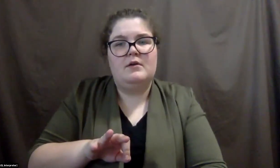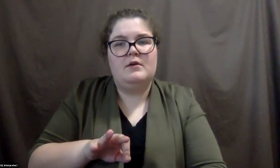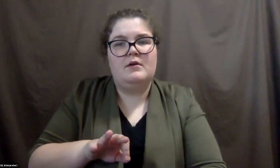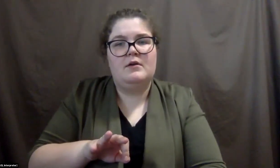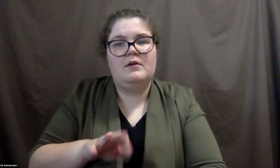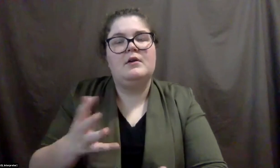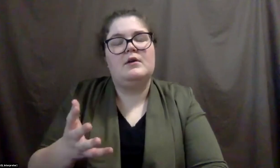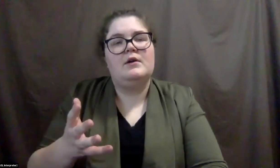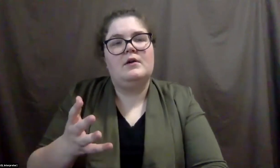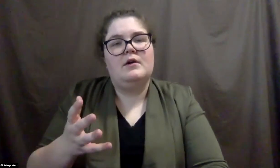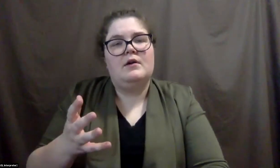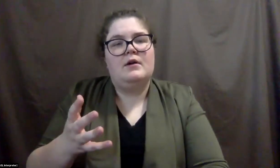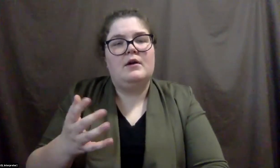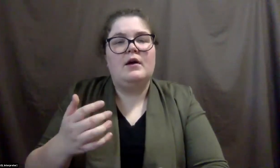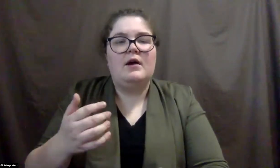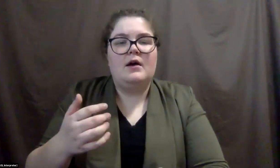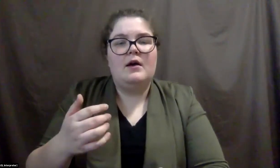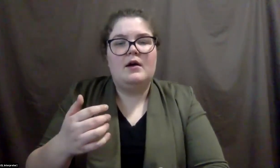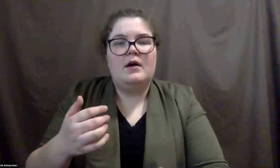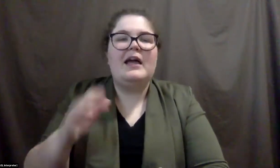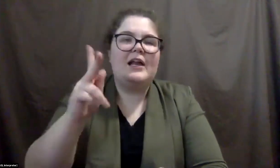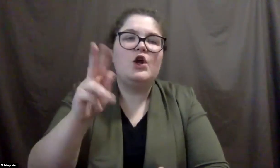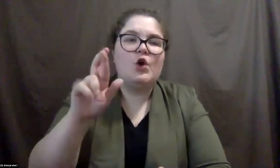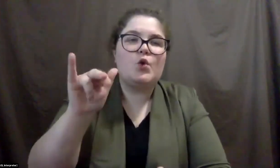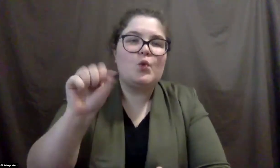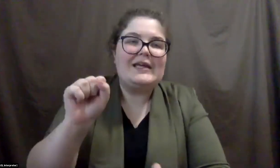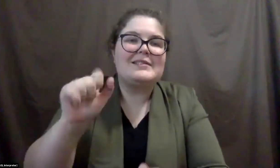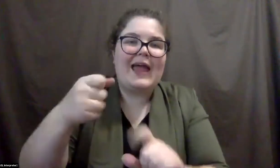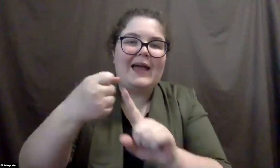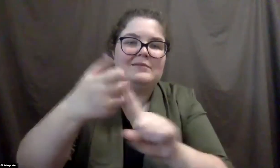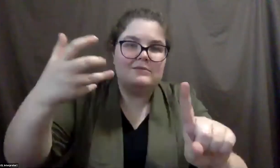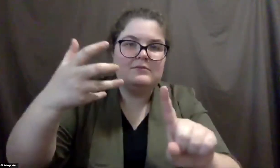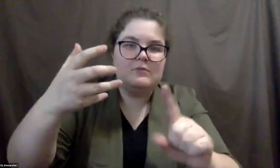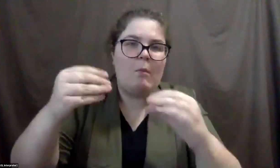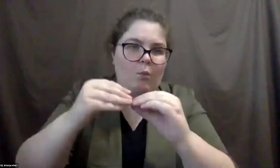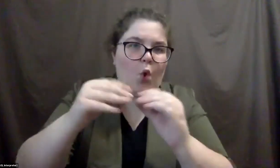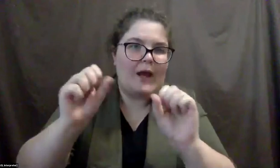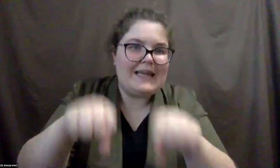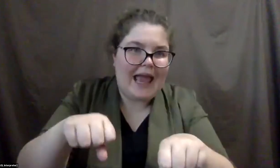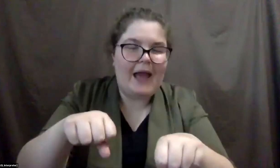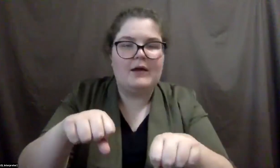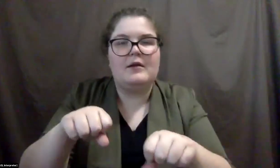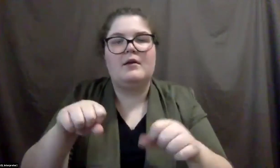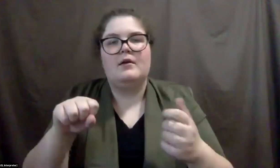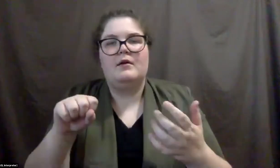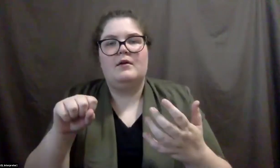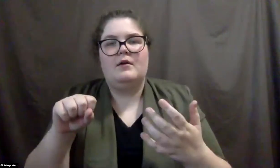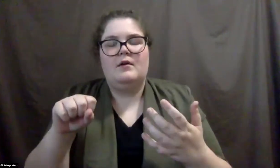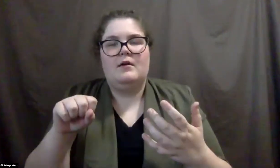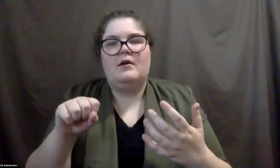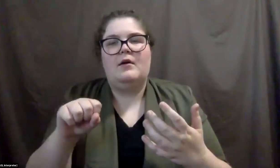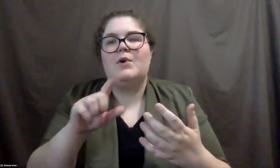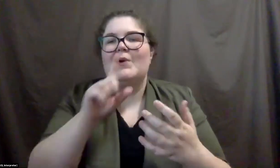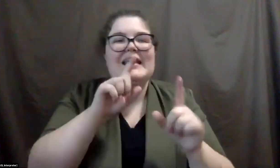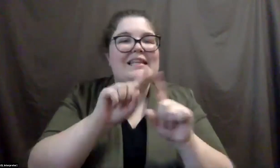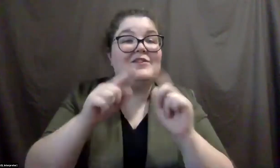there, and I, I'm sure, and Chris can talk about this more, I'm sure, but, you know, um, the, the types